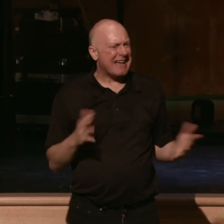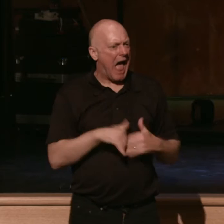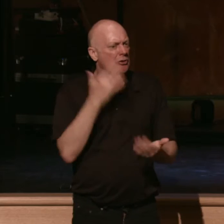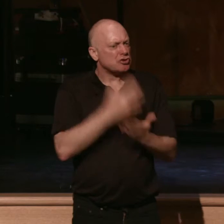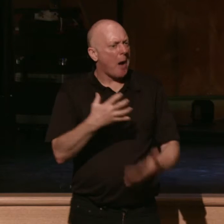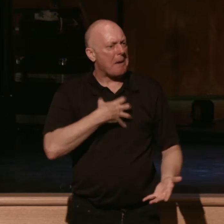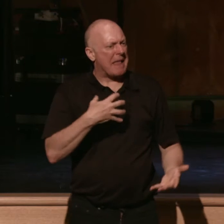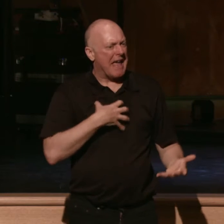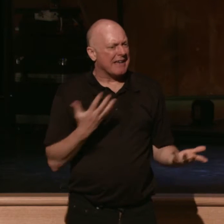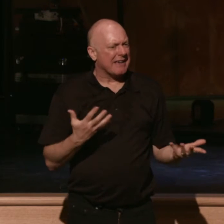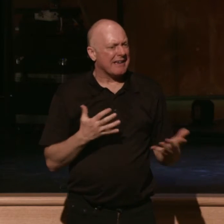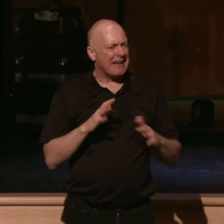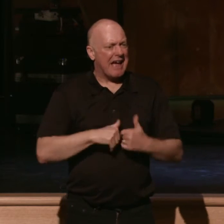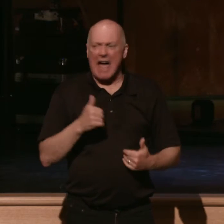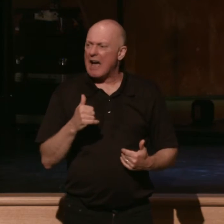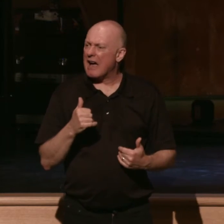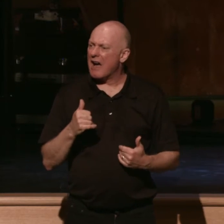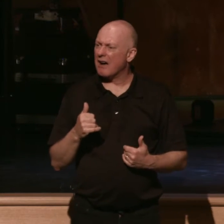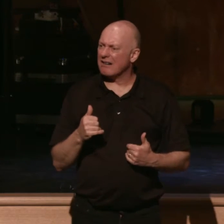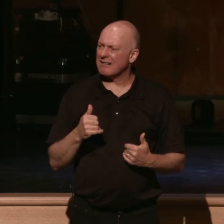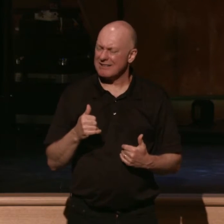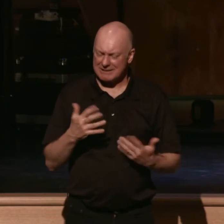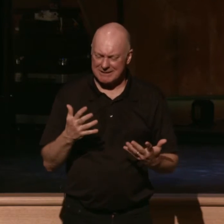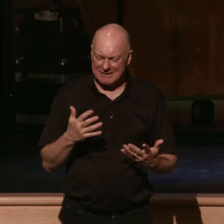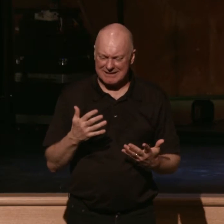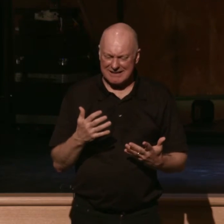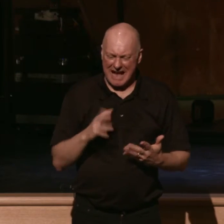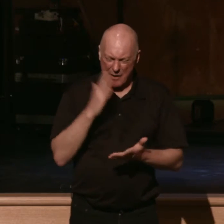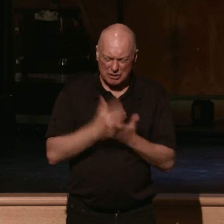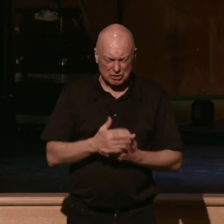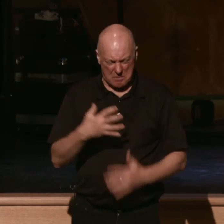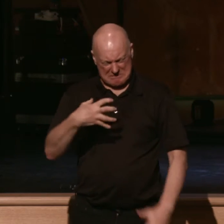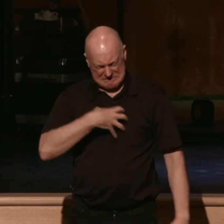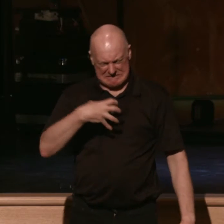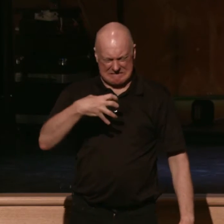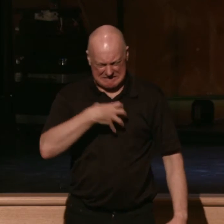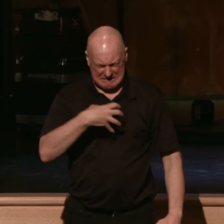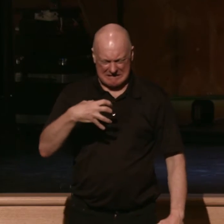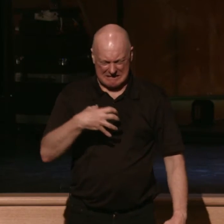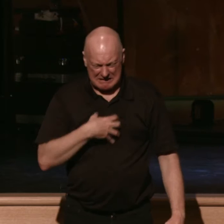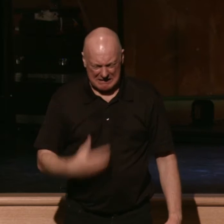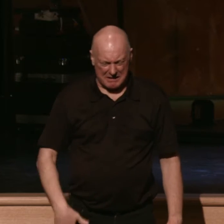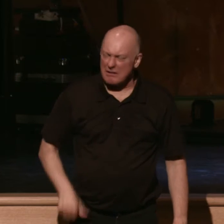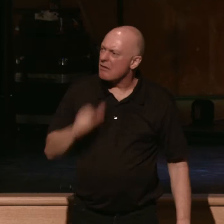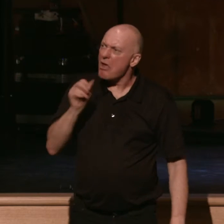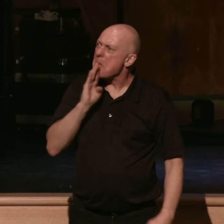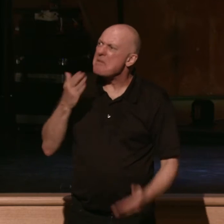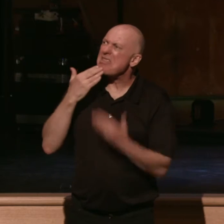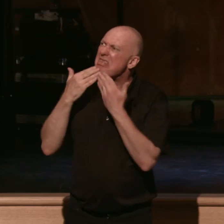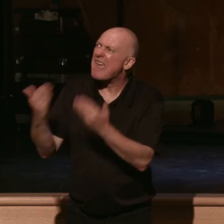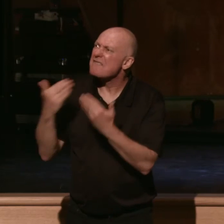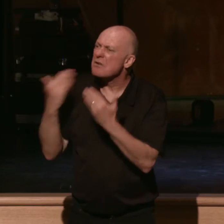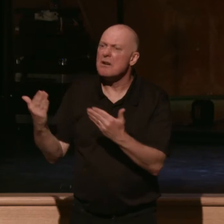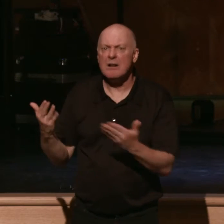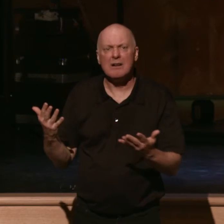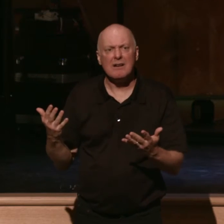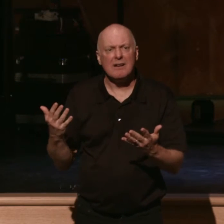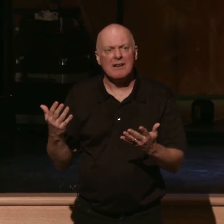How do I lead my sick heart away from murmuring and into gratitude and into thankfulness and into contentment